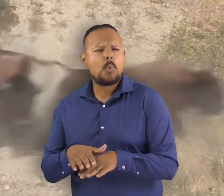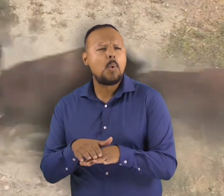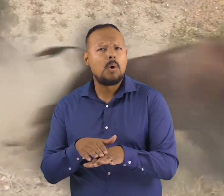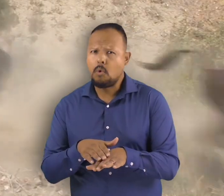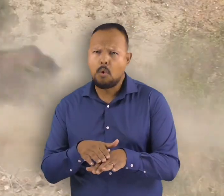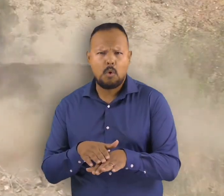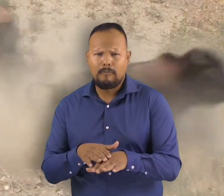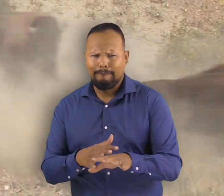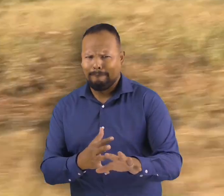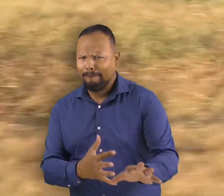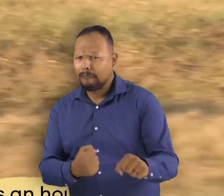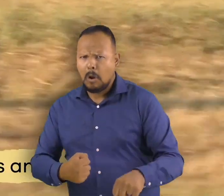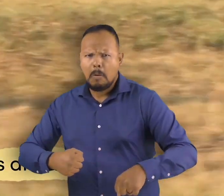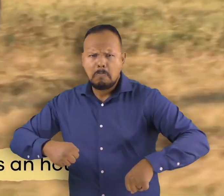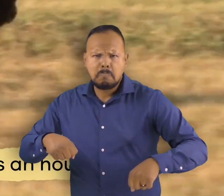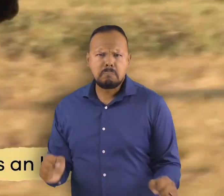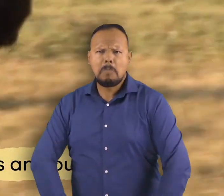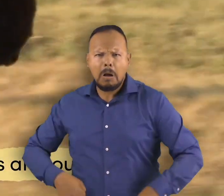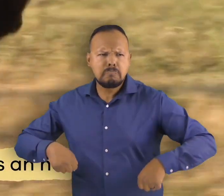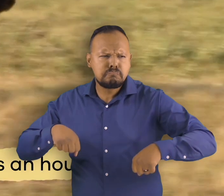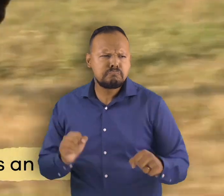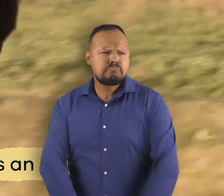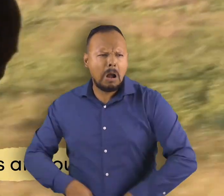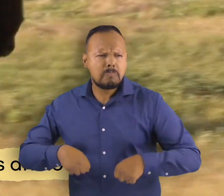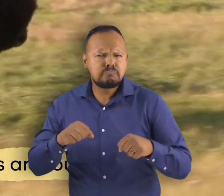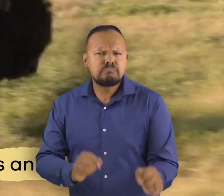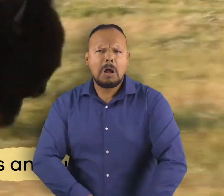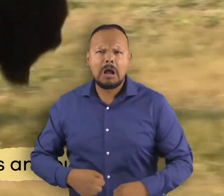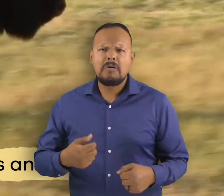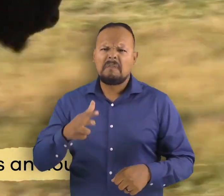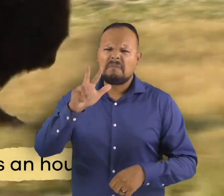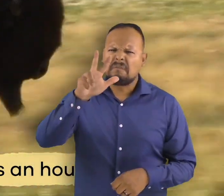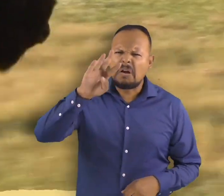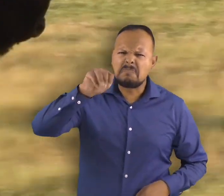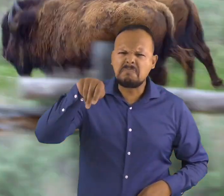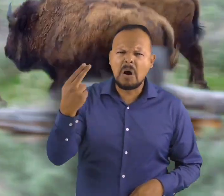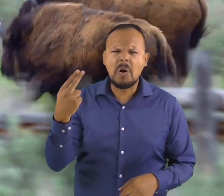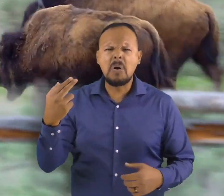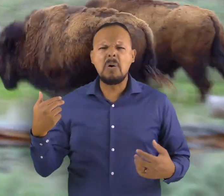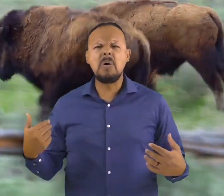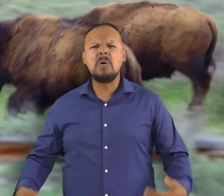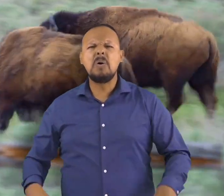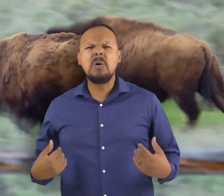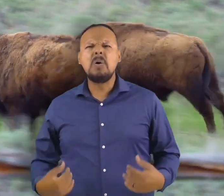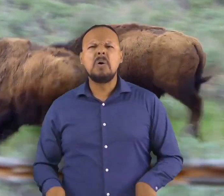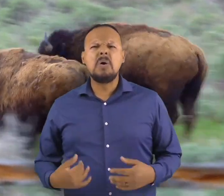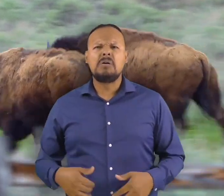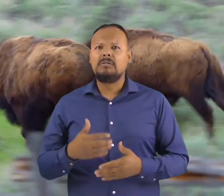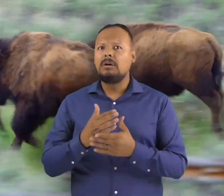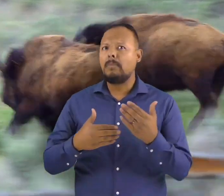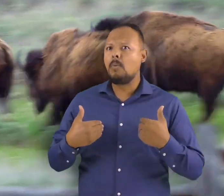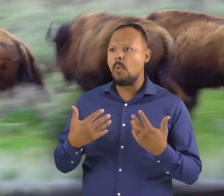agile they can run up to 35 miles an hour which helps them to outrun some predators